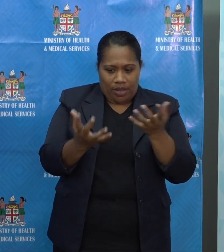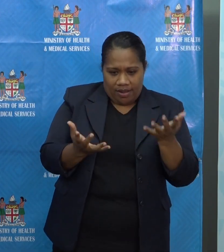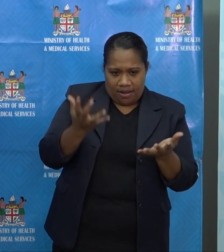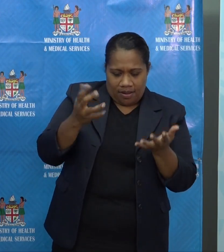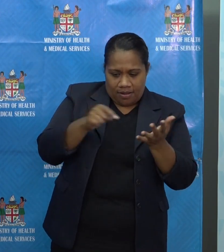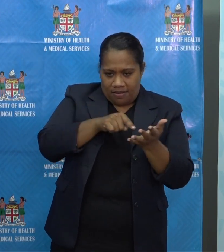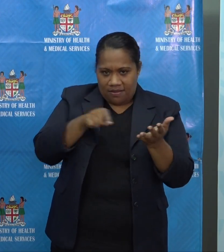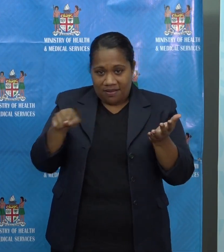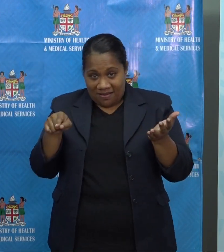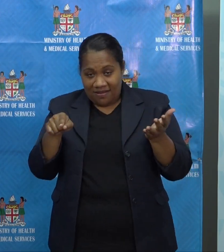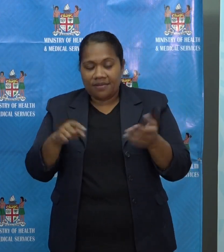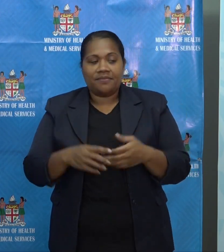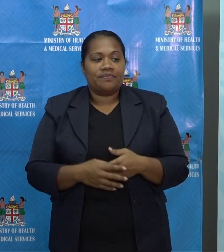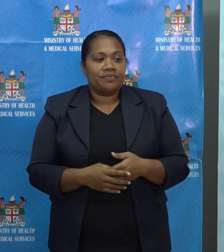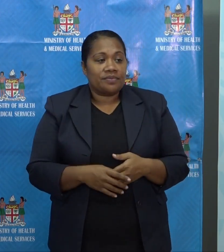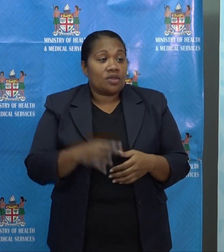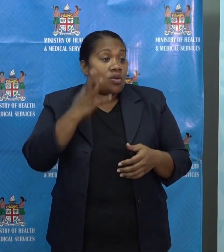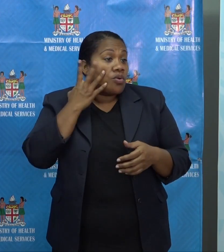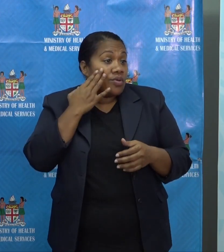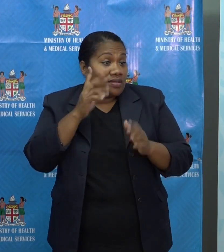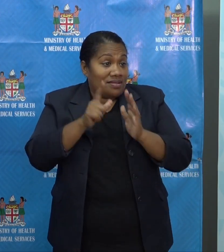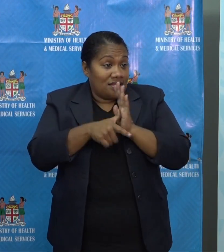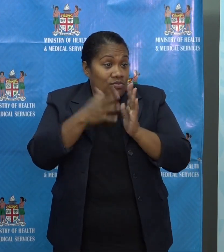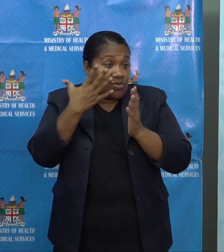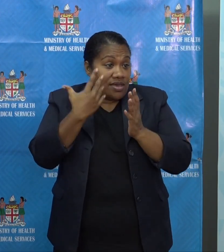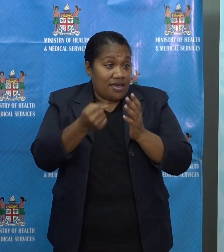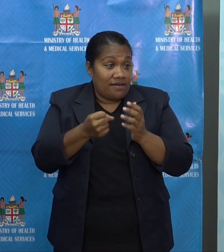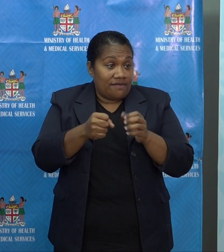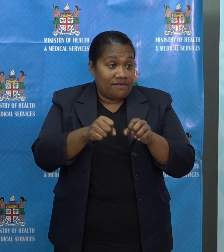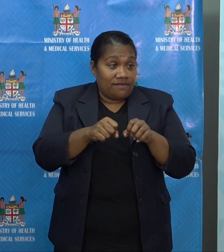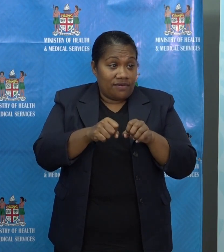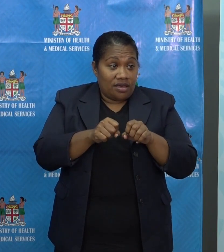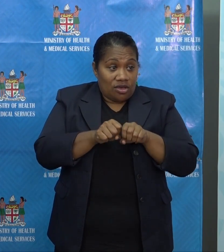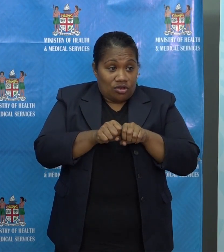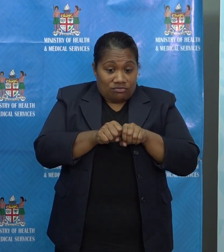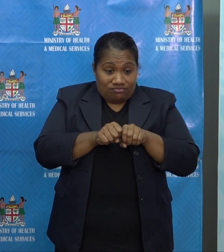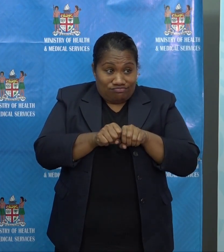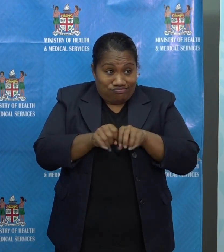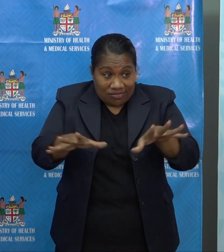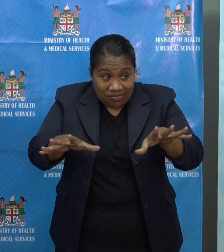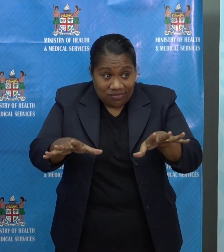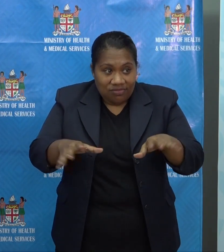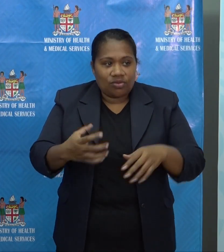wider spread transmission, we will step up our health restrictions.